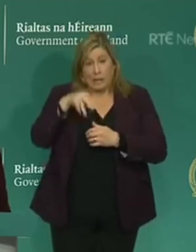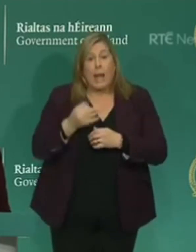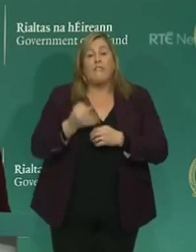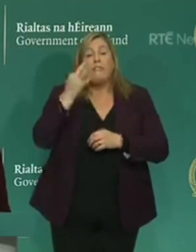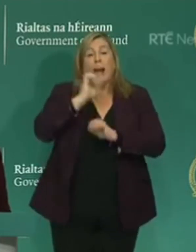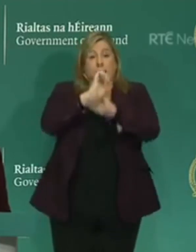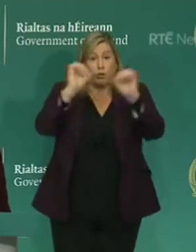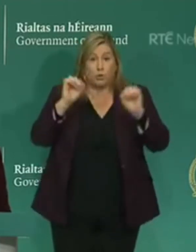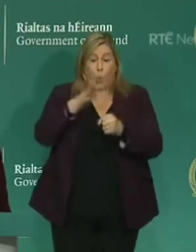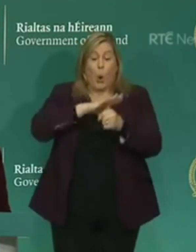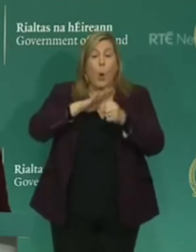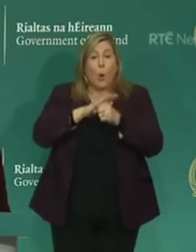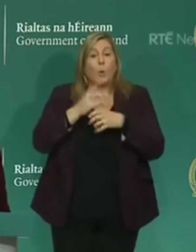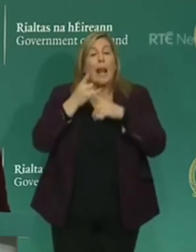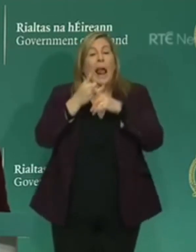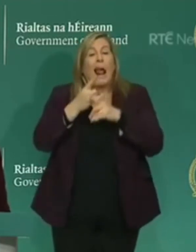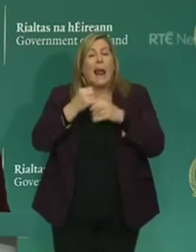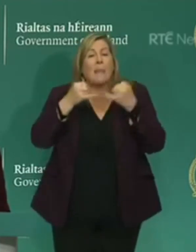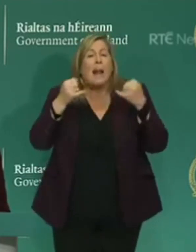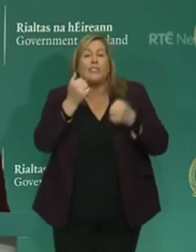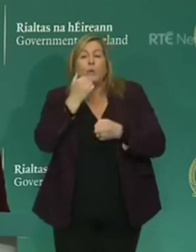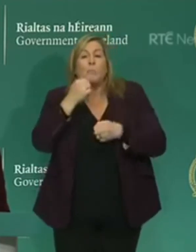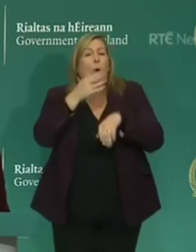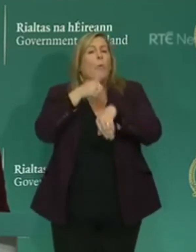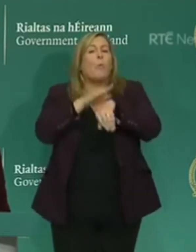find your local helpline number on gov.ie.